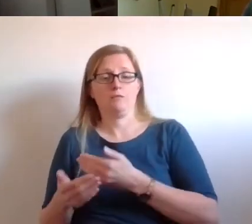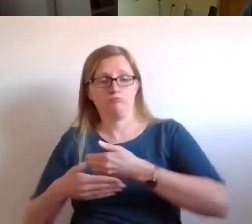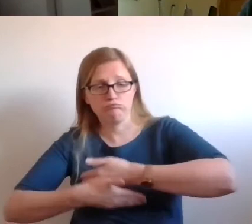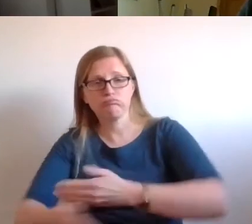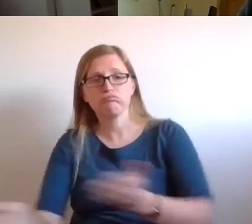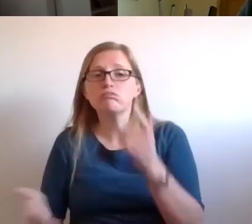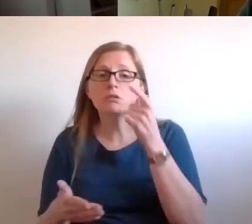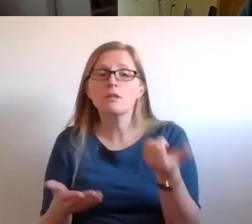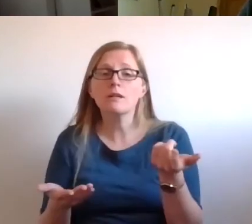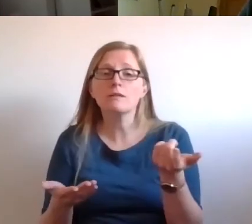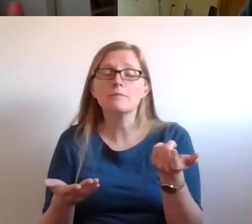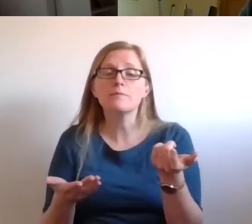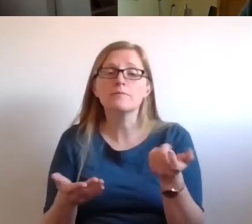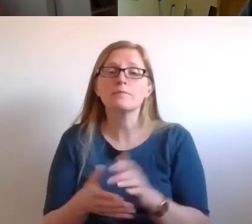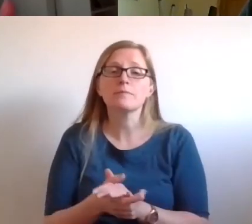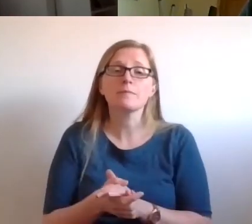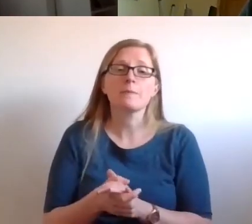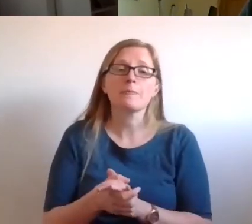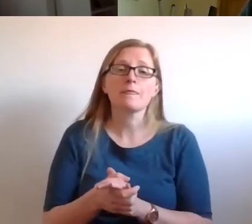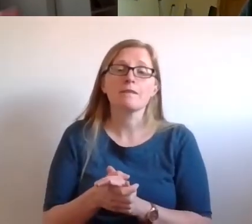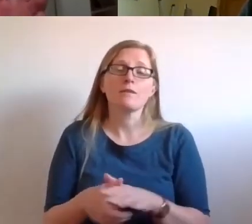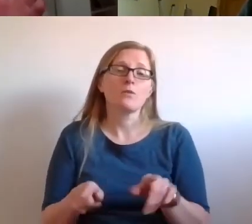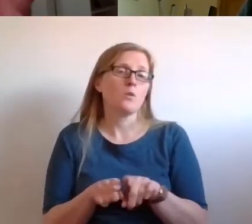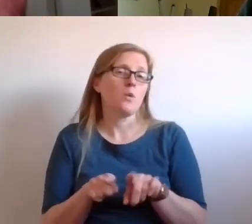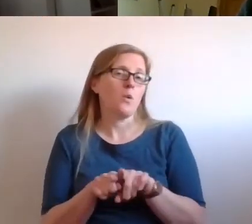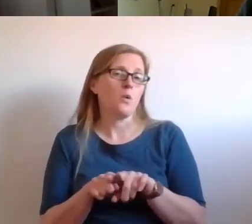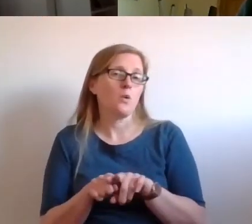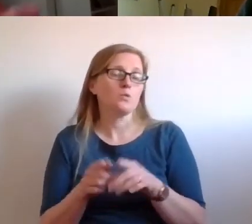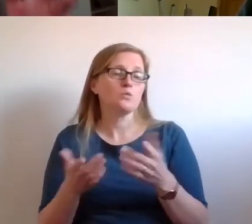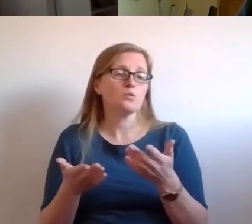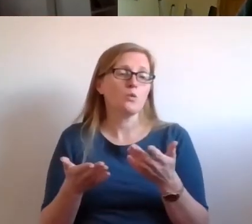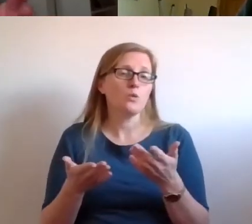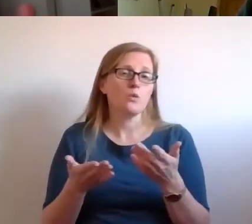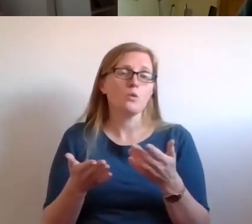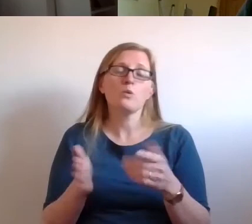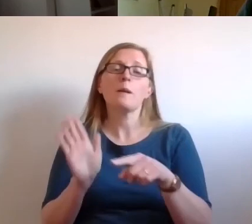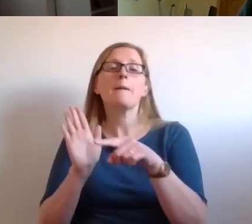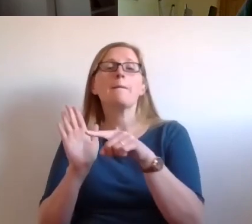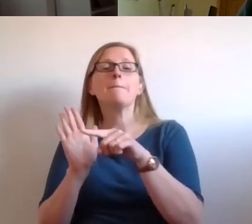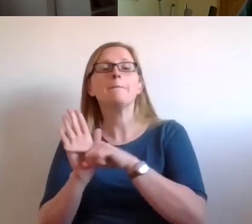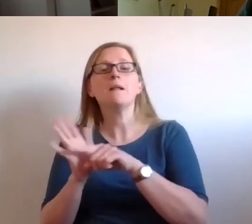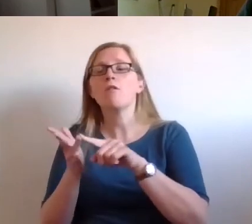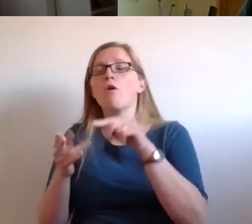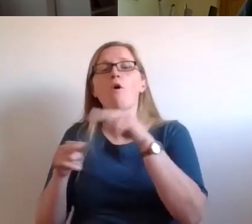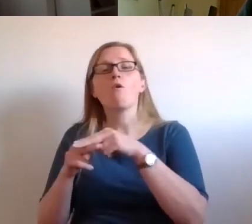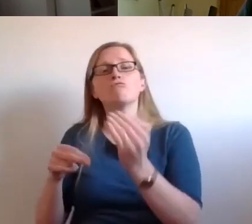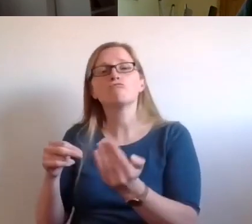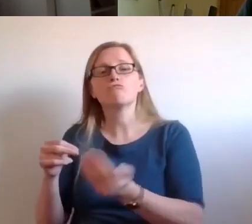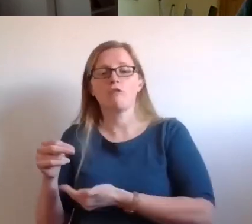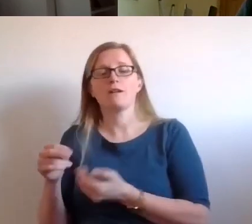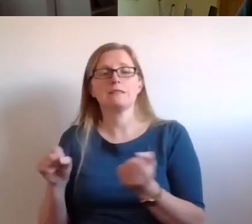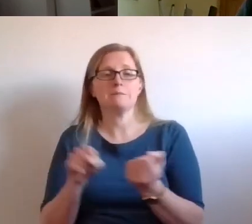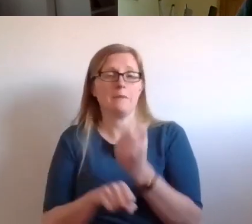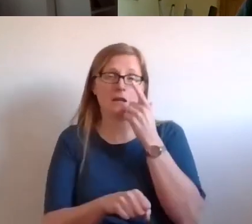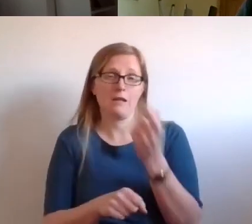entrenched, like constitutionally protected, as part of a bill of rights, as part of a written constitution. Whereas